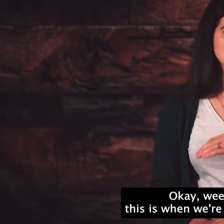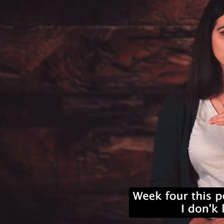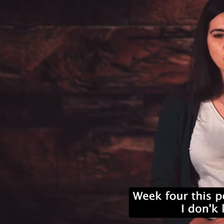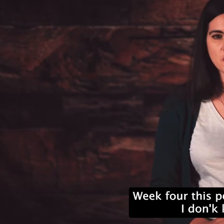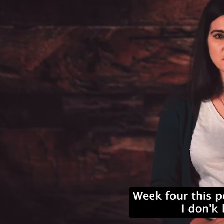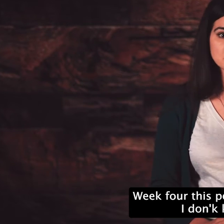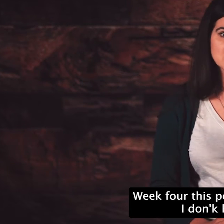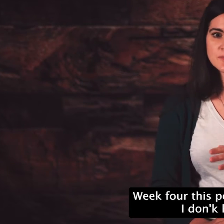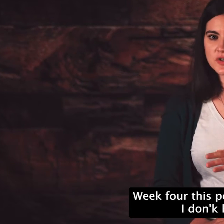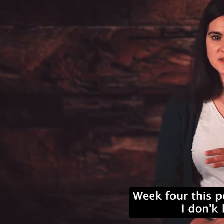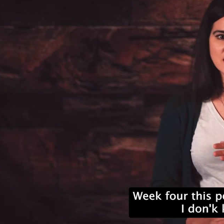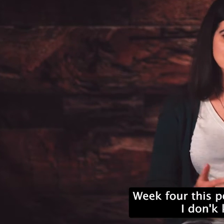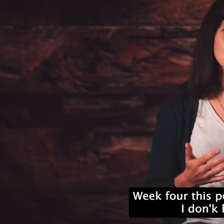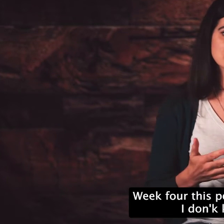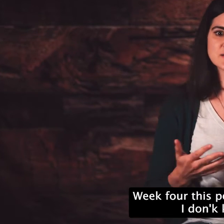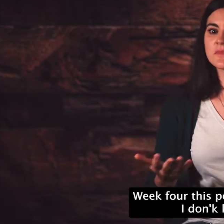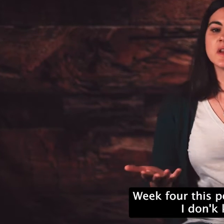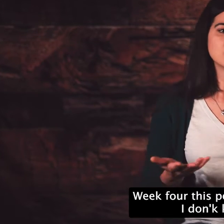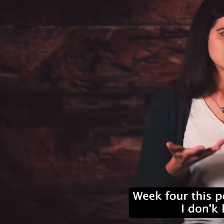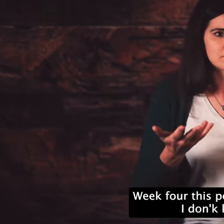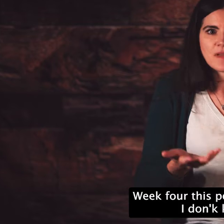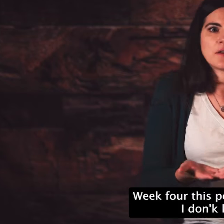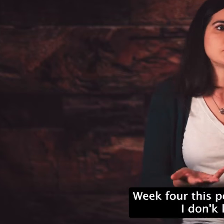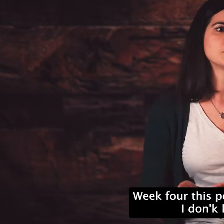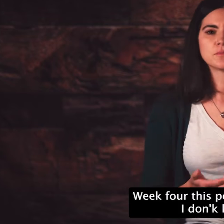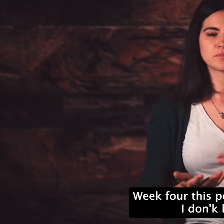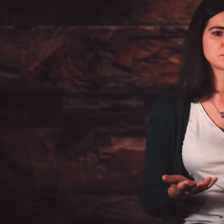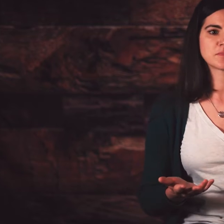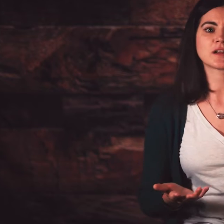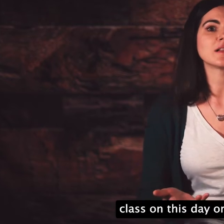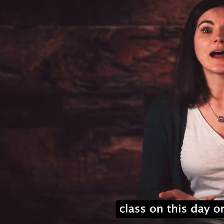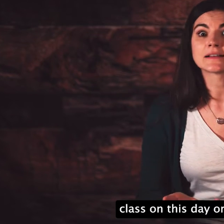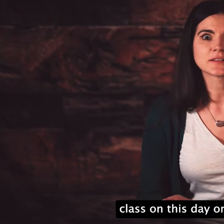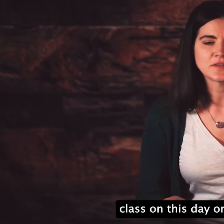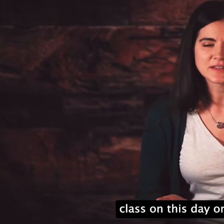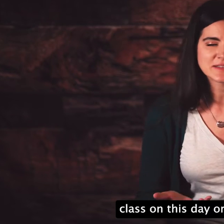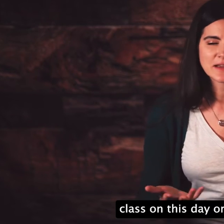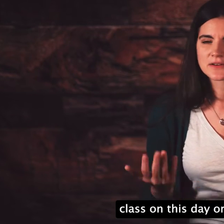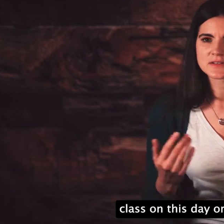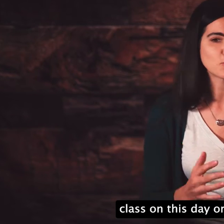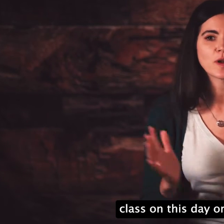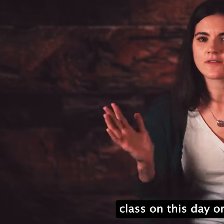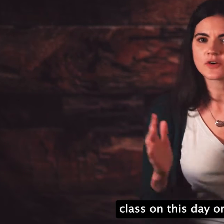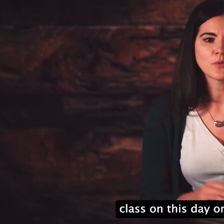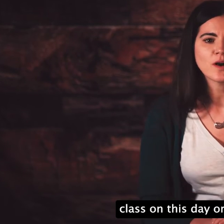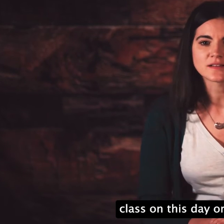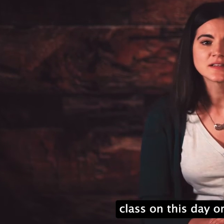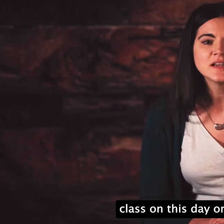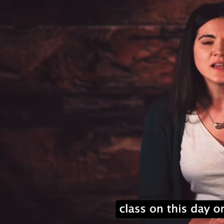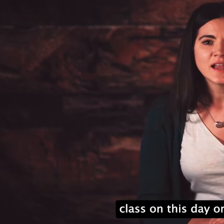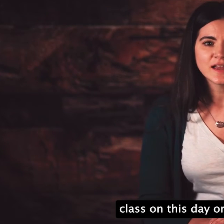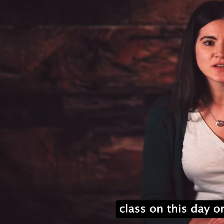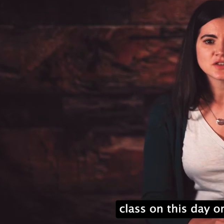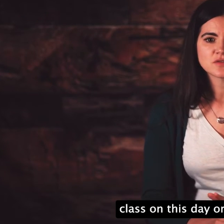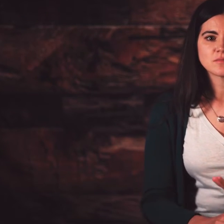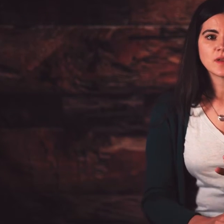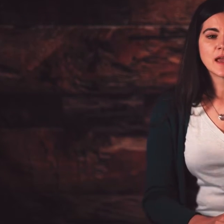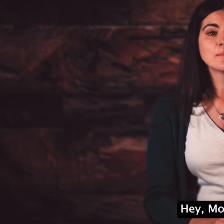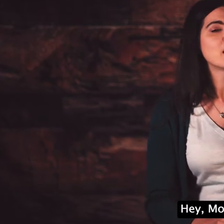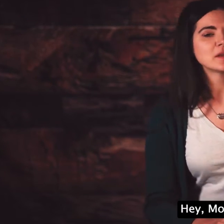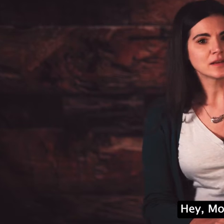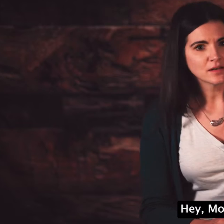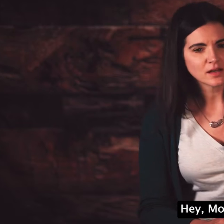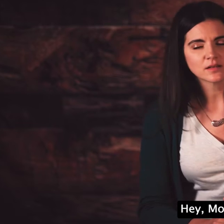camping. Week four, this person has this, I don't know, class on this day or whatever it was. And